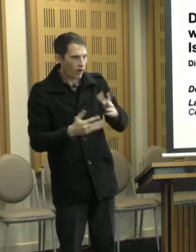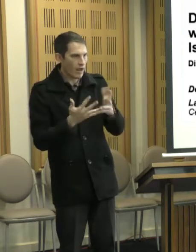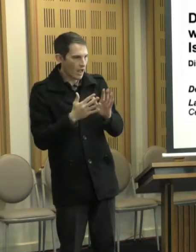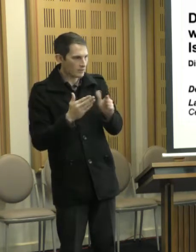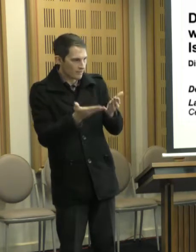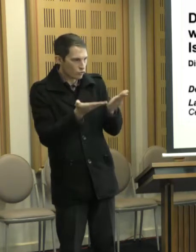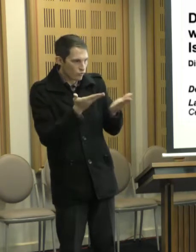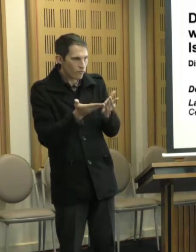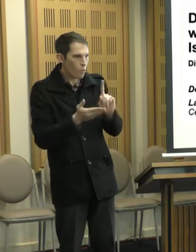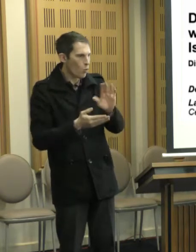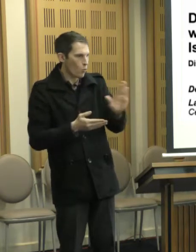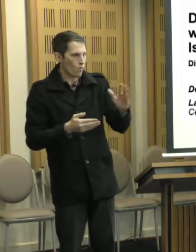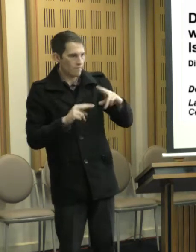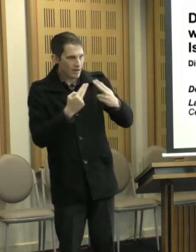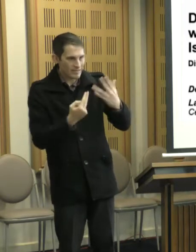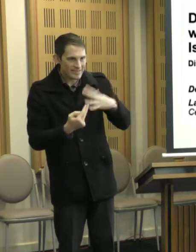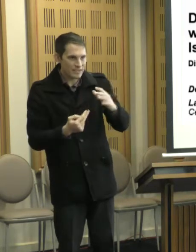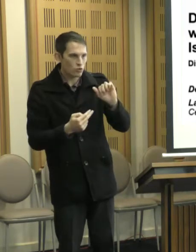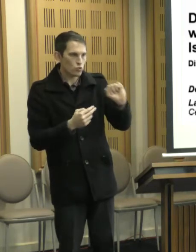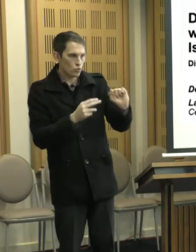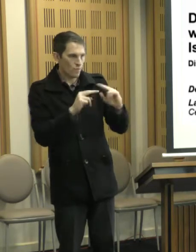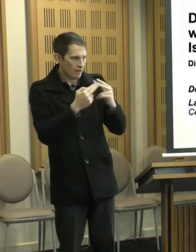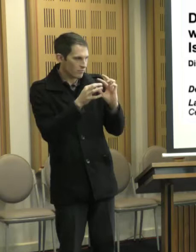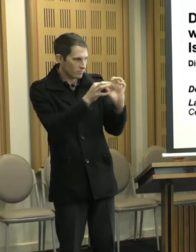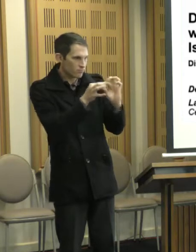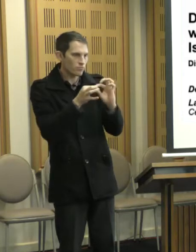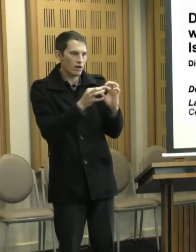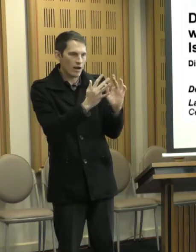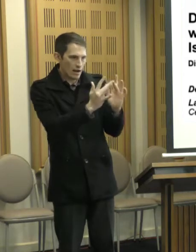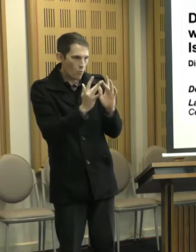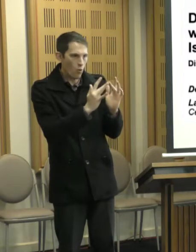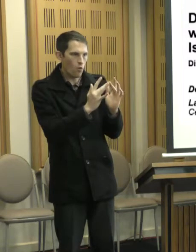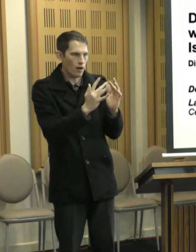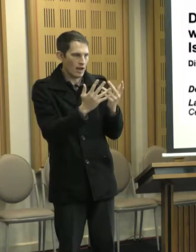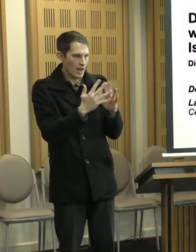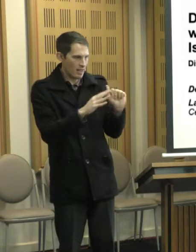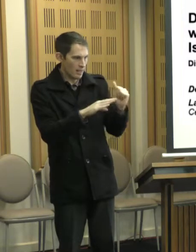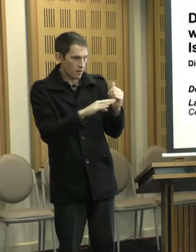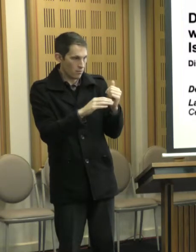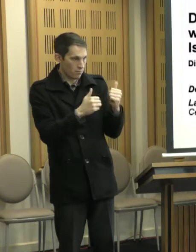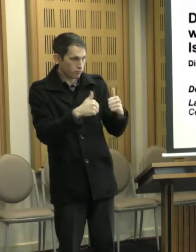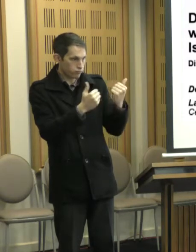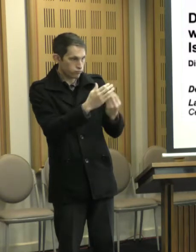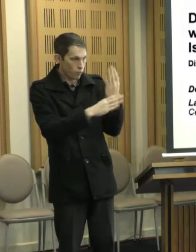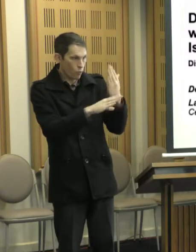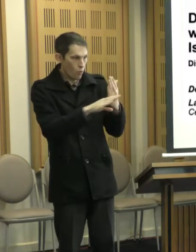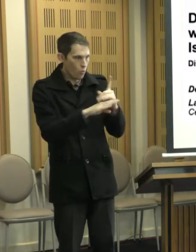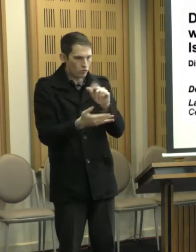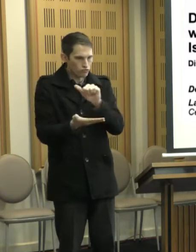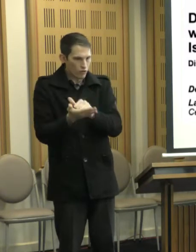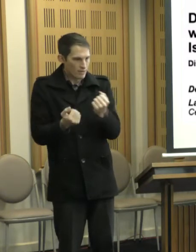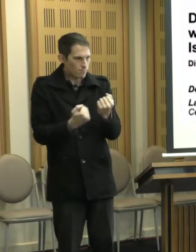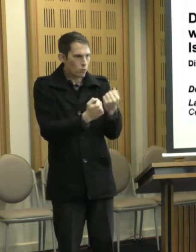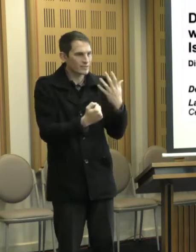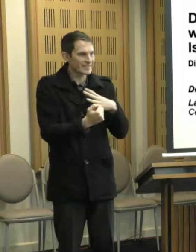and your existing kinship and networks of relationship to actually work and prosper with the right supports? So, I think